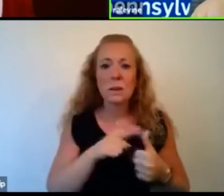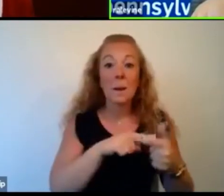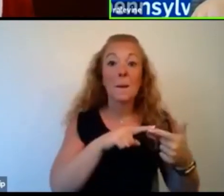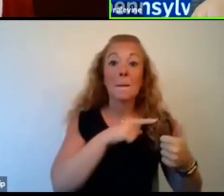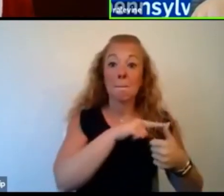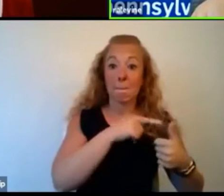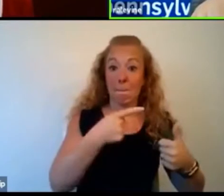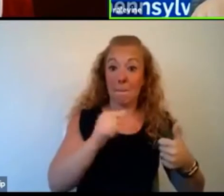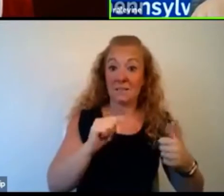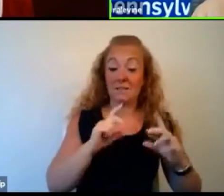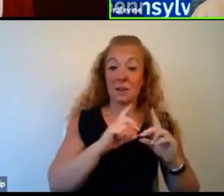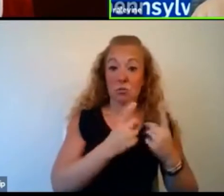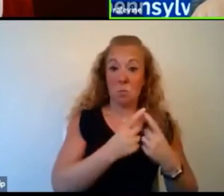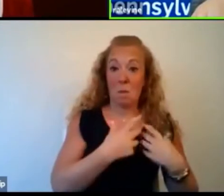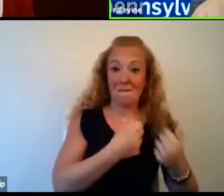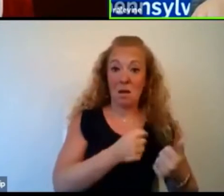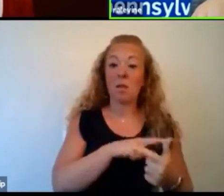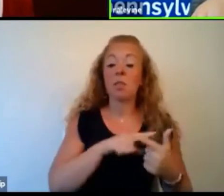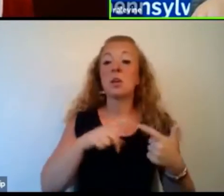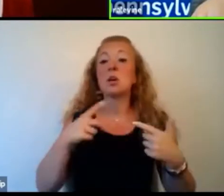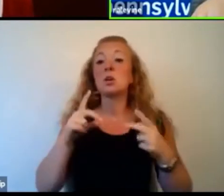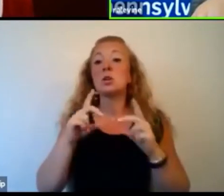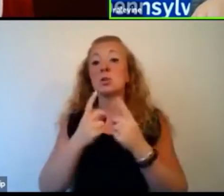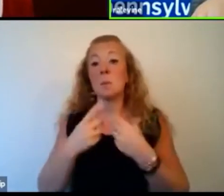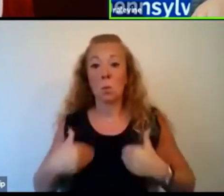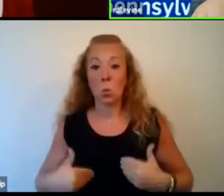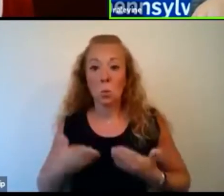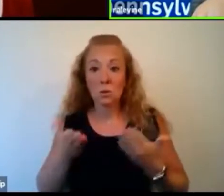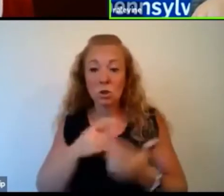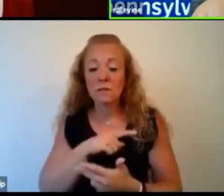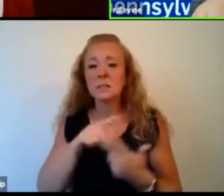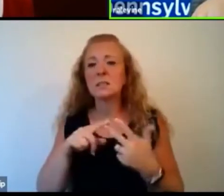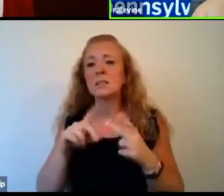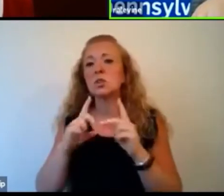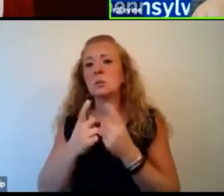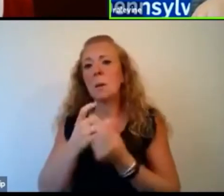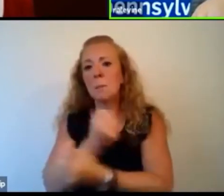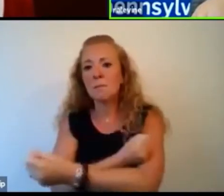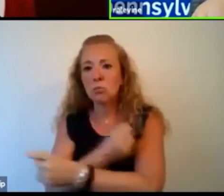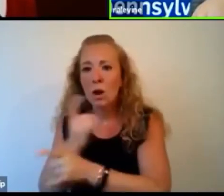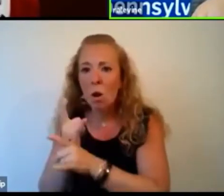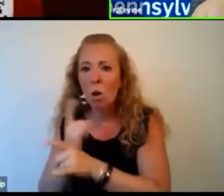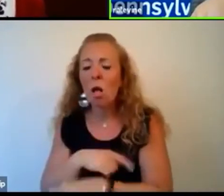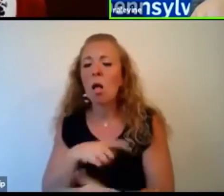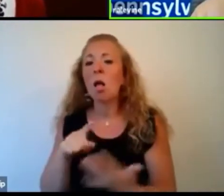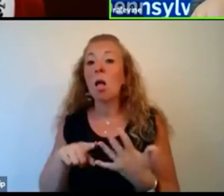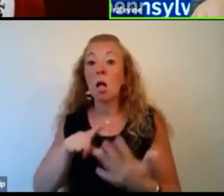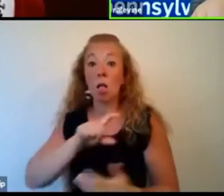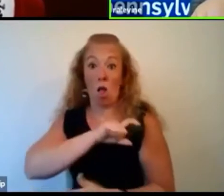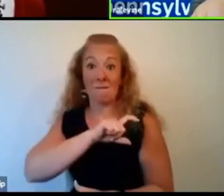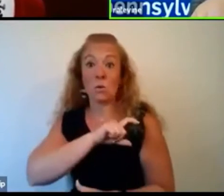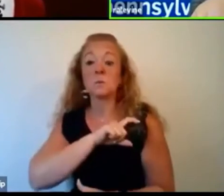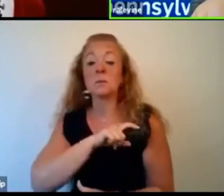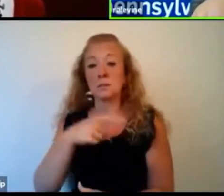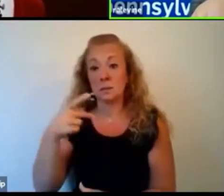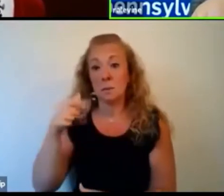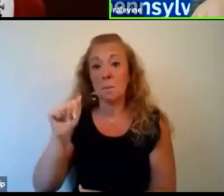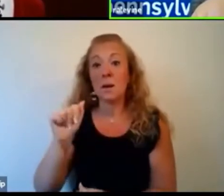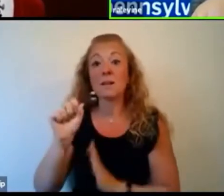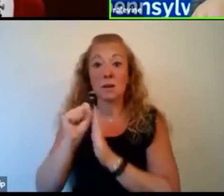the Department of Human Services, Department of Drug and Alcohol programs. But other agencies, of course, law enforcement, Pennsylvania State Police,